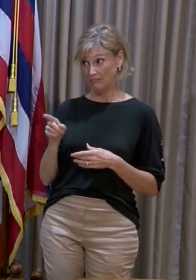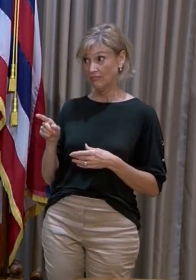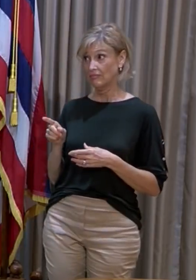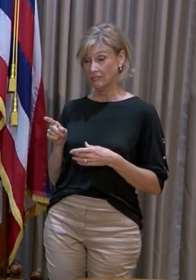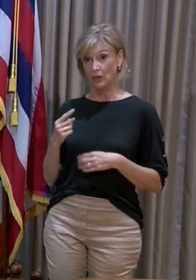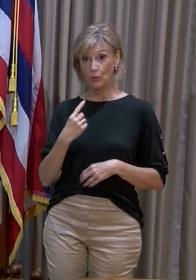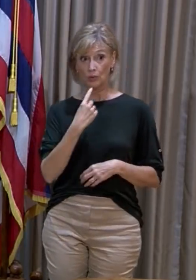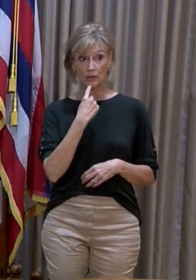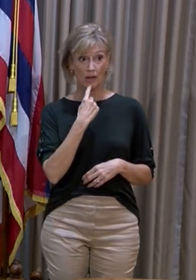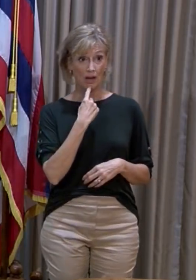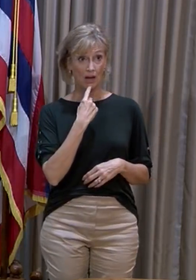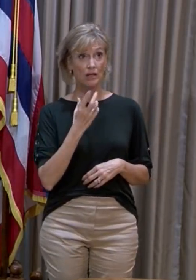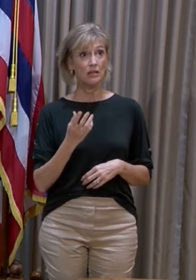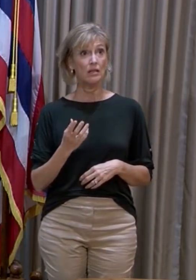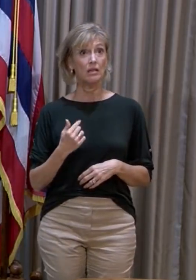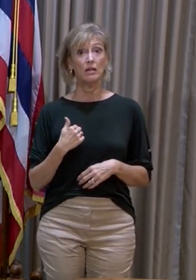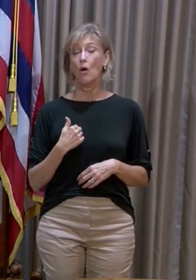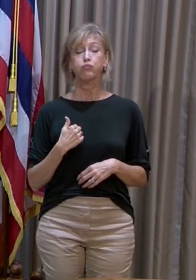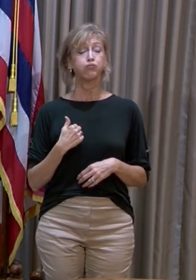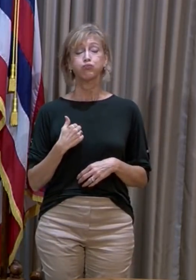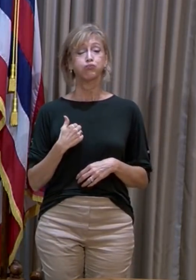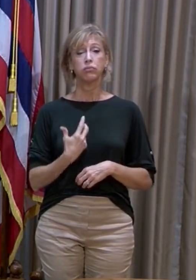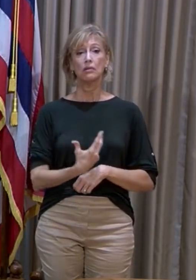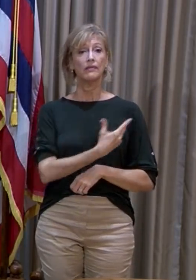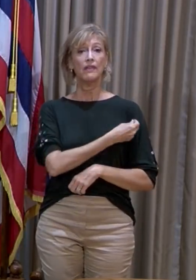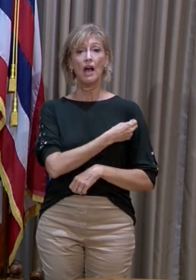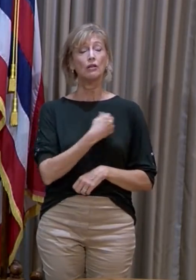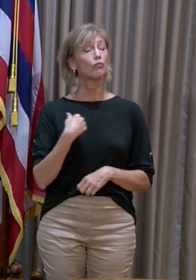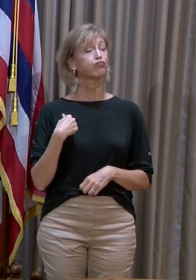who said that they are not vaccinated,